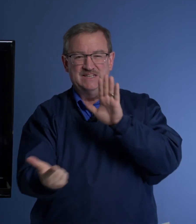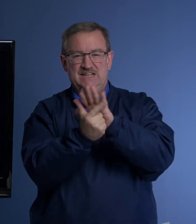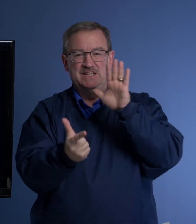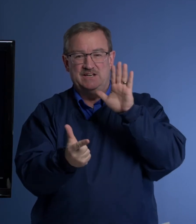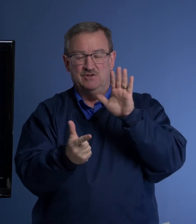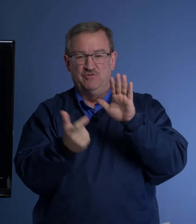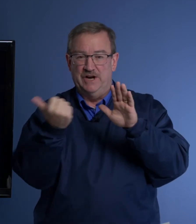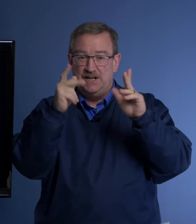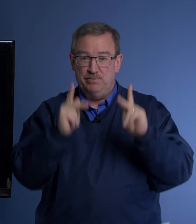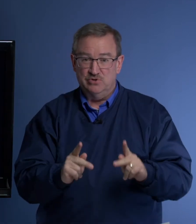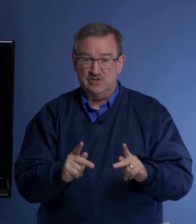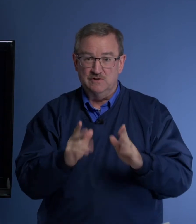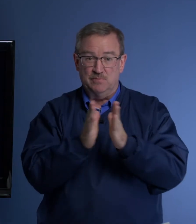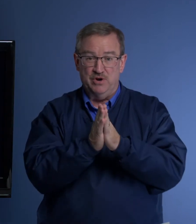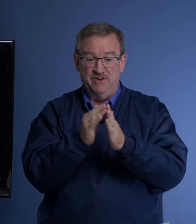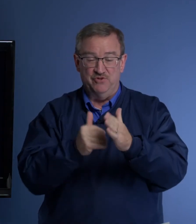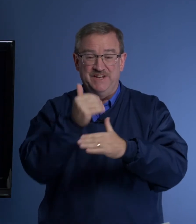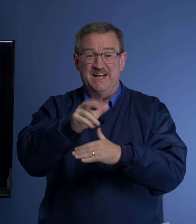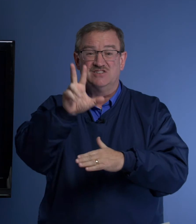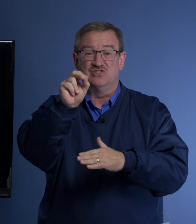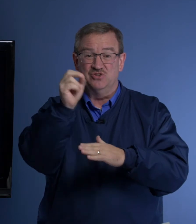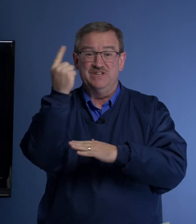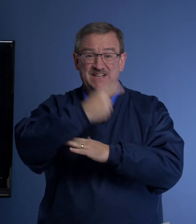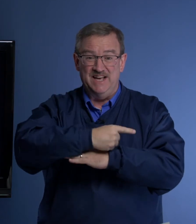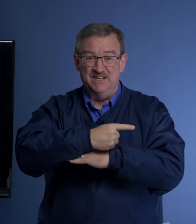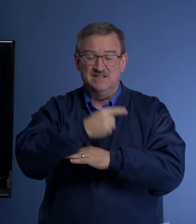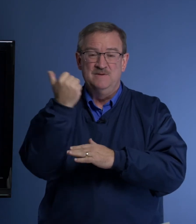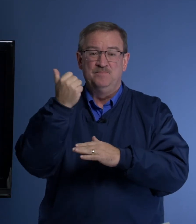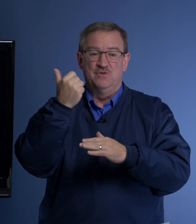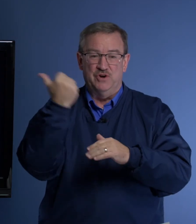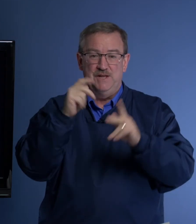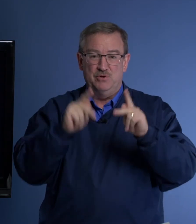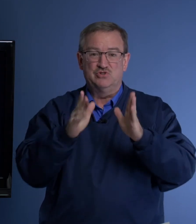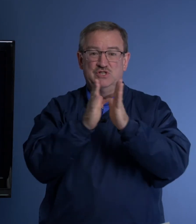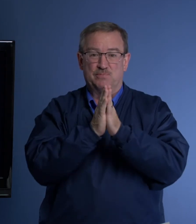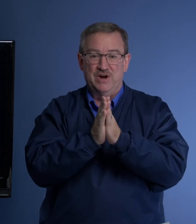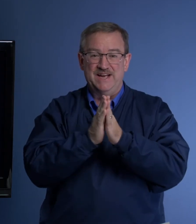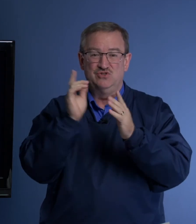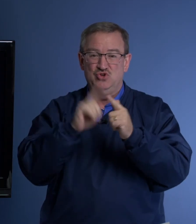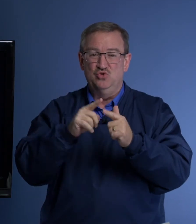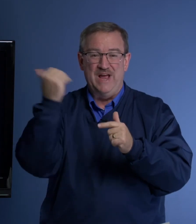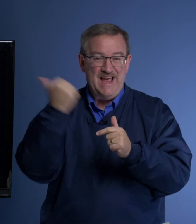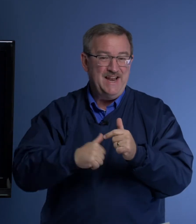illegal for any person to pray for the next 30 days for any person to pray to any